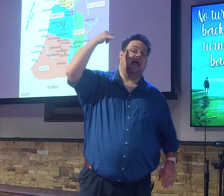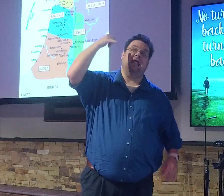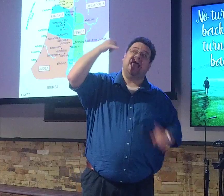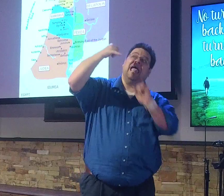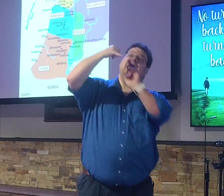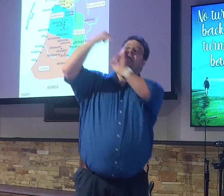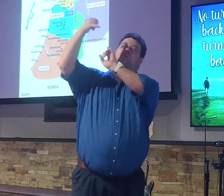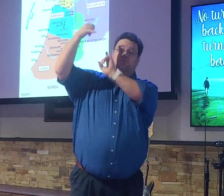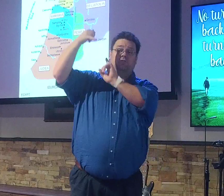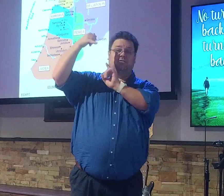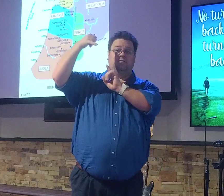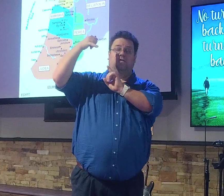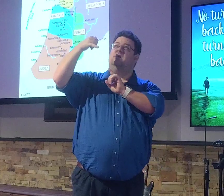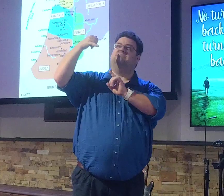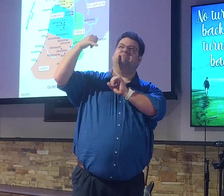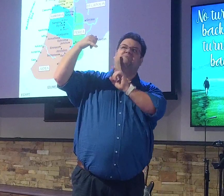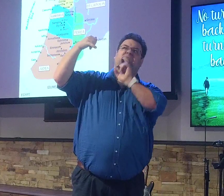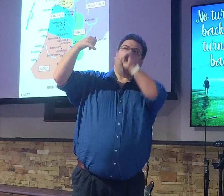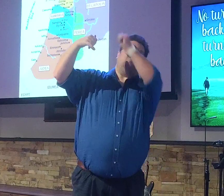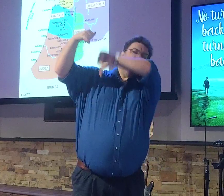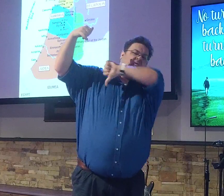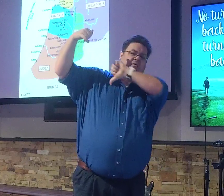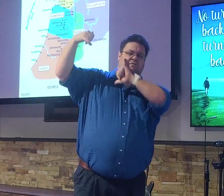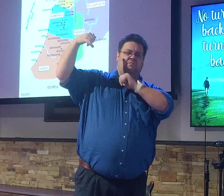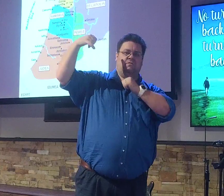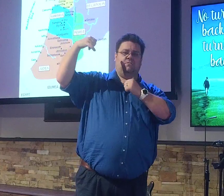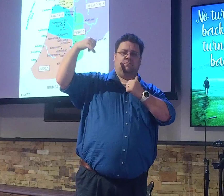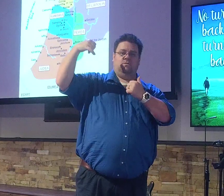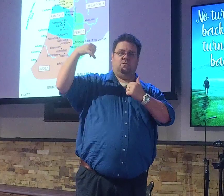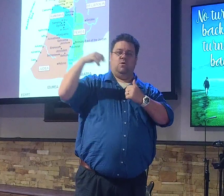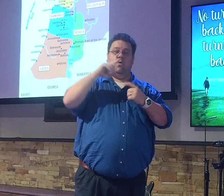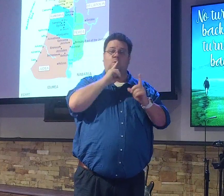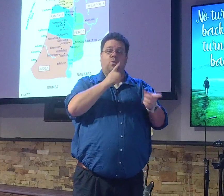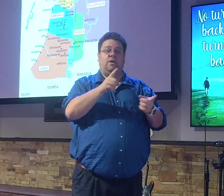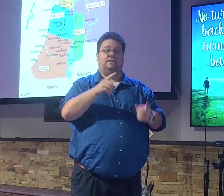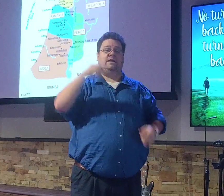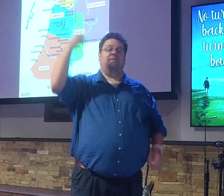Are you going to reject? Or are you going to just kind of silence it?